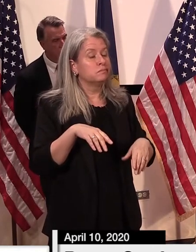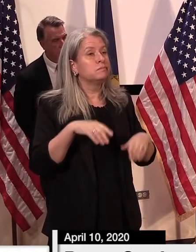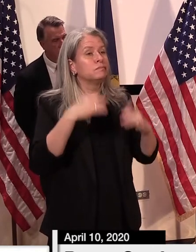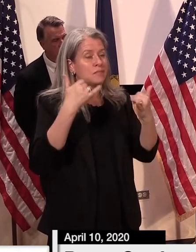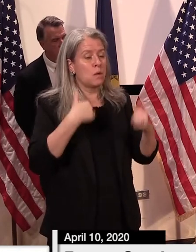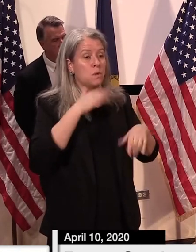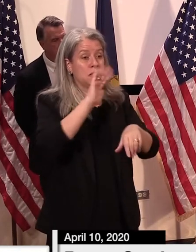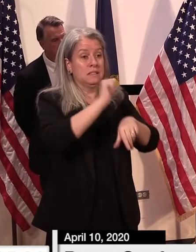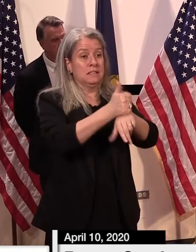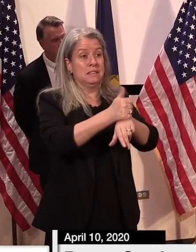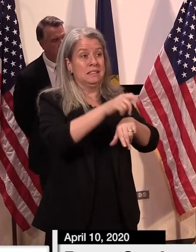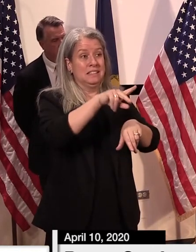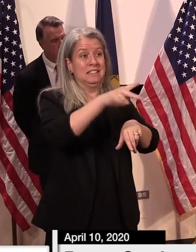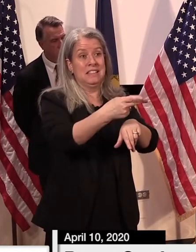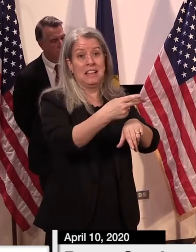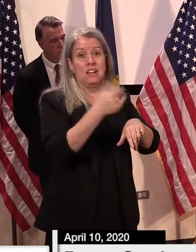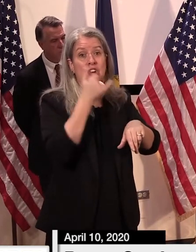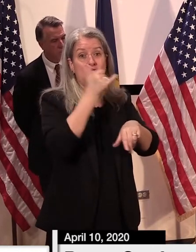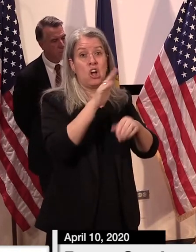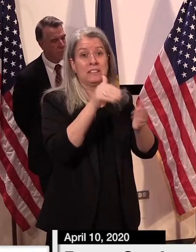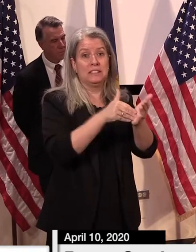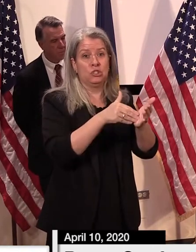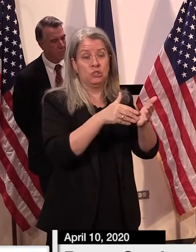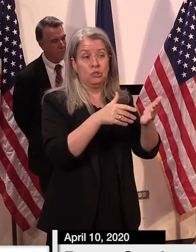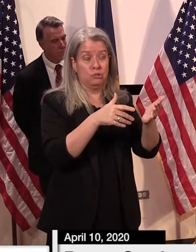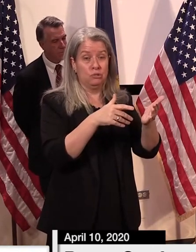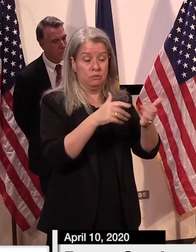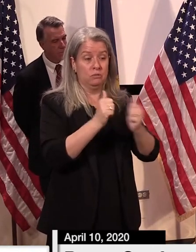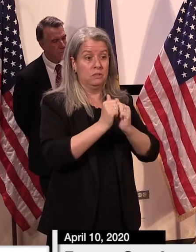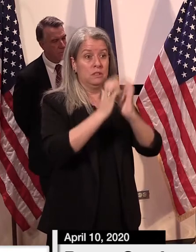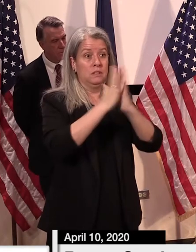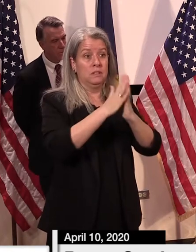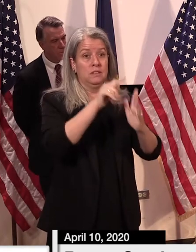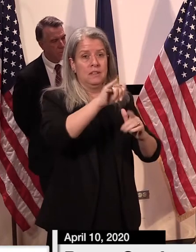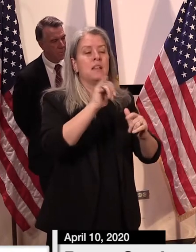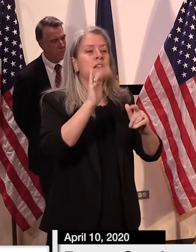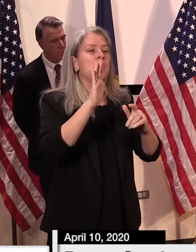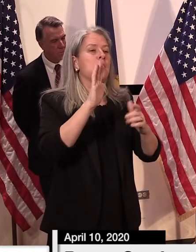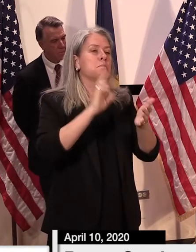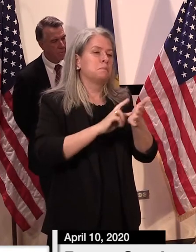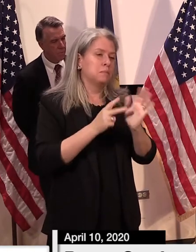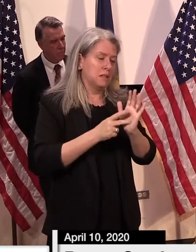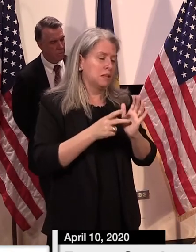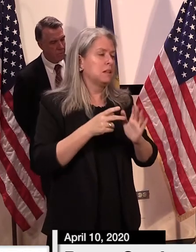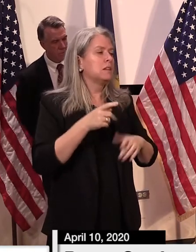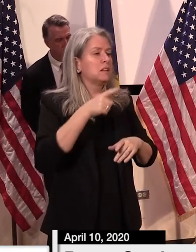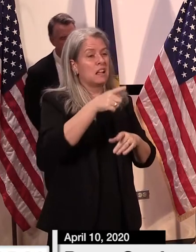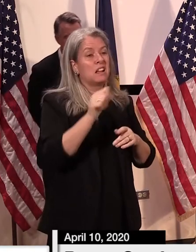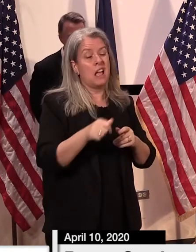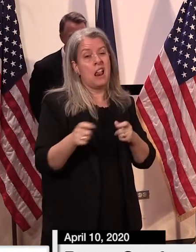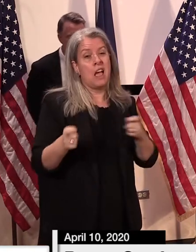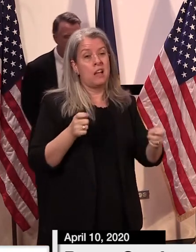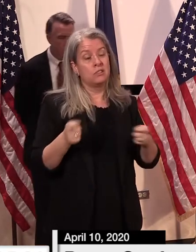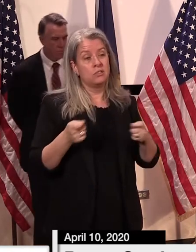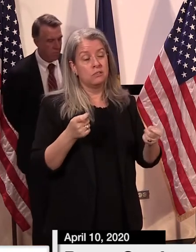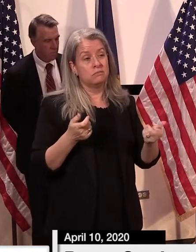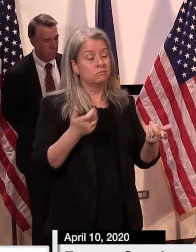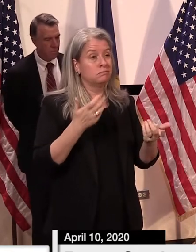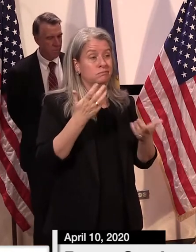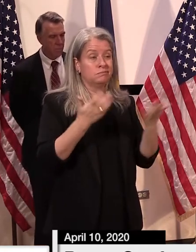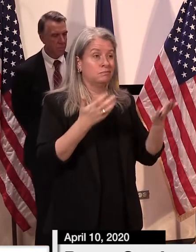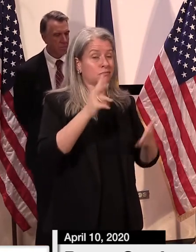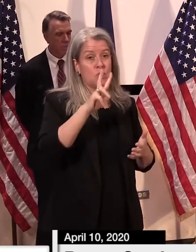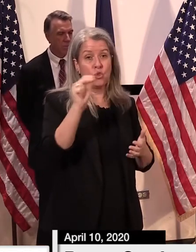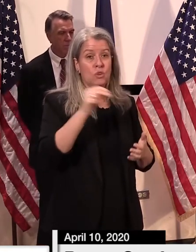call center uh being stood up over the coming days um that it may have as many as 30 uh staff